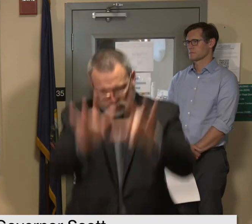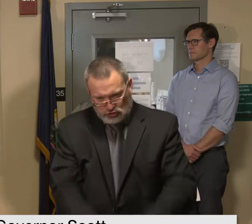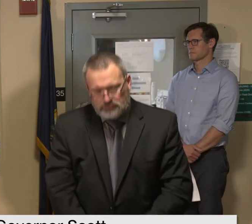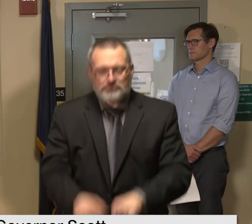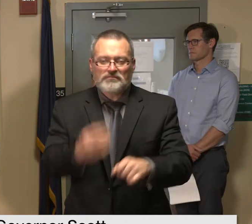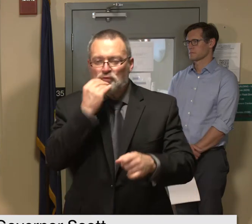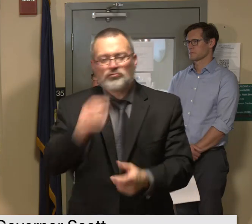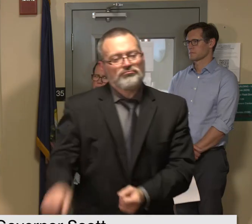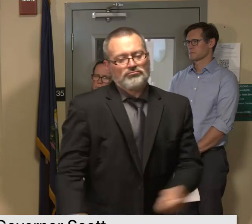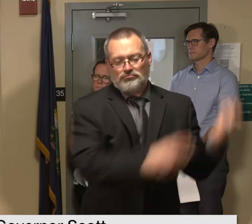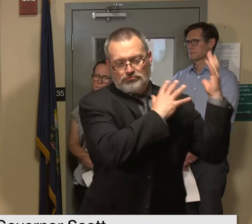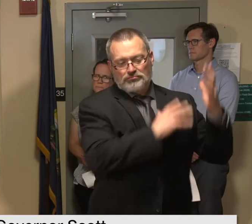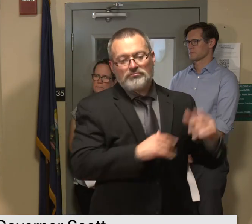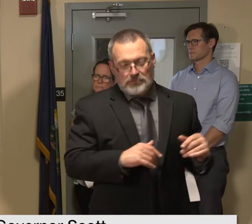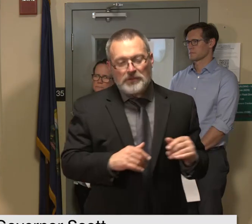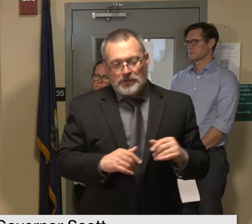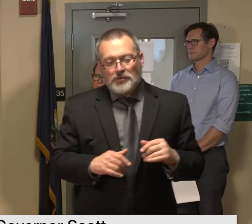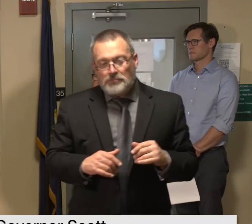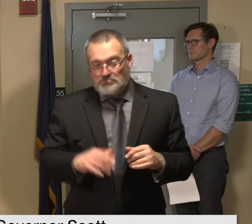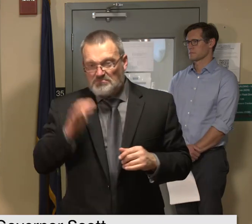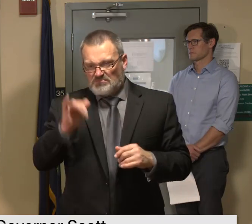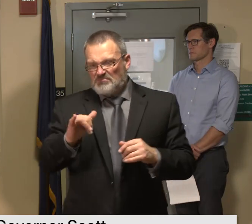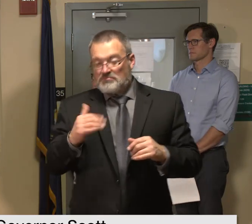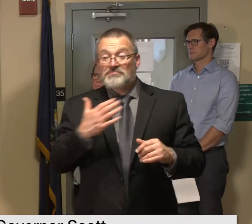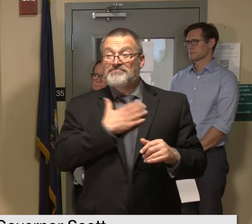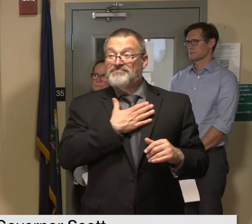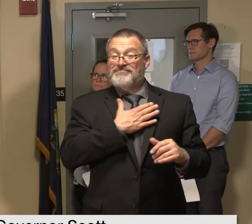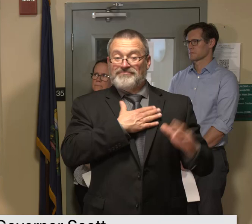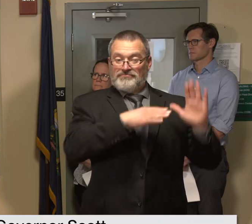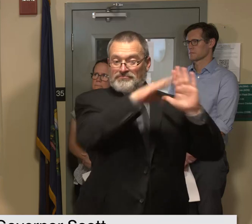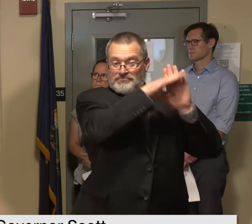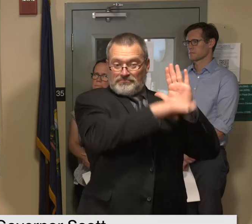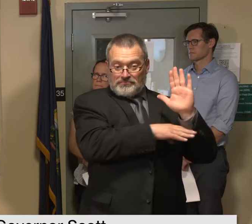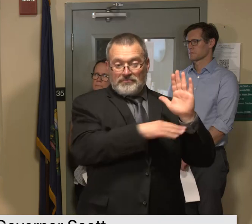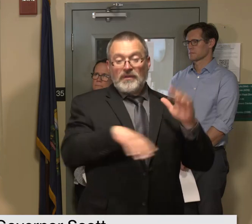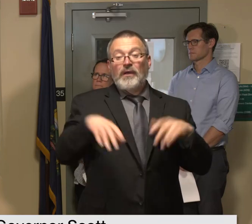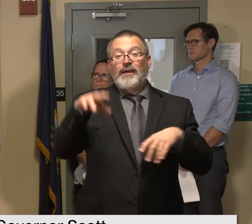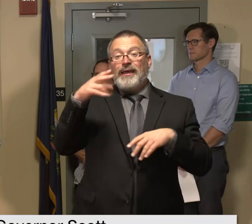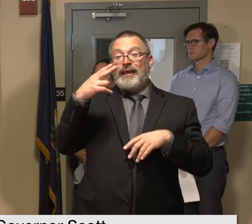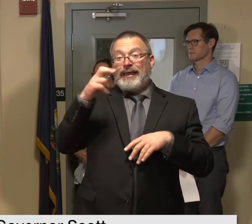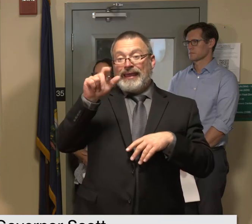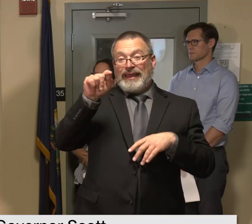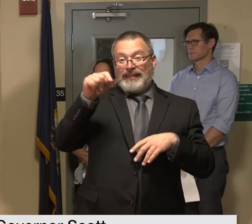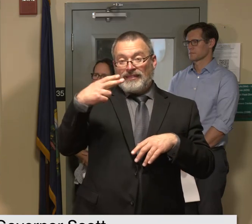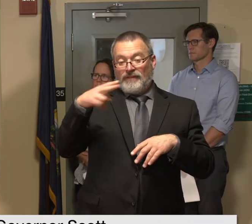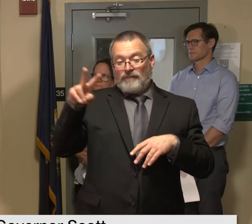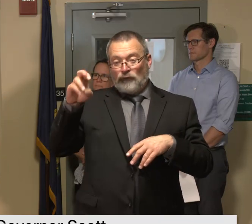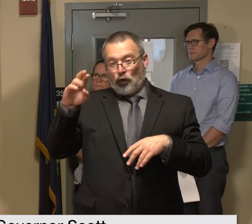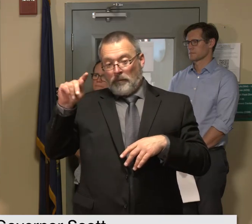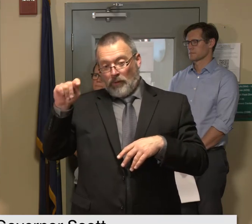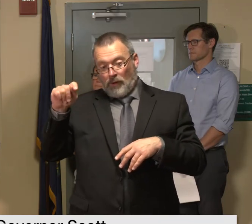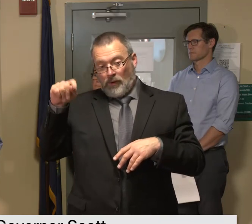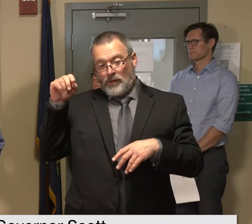by visiting our website at health vermont.gov slash flood